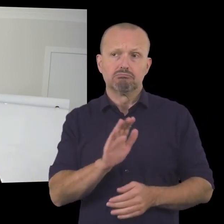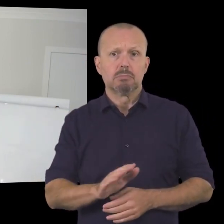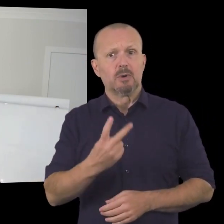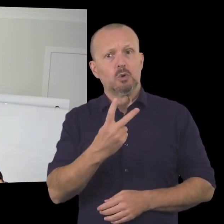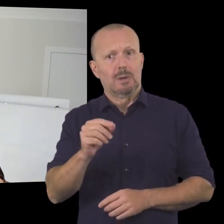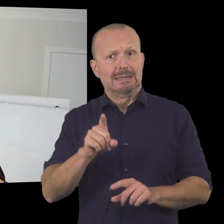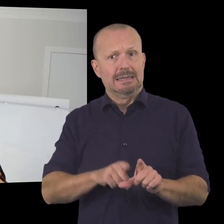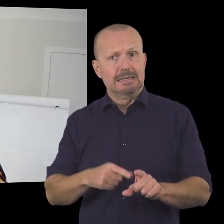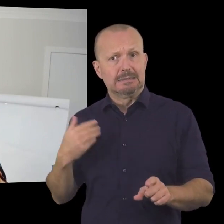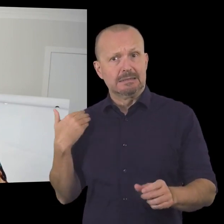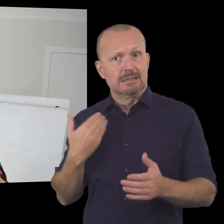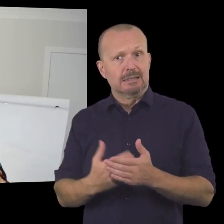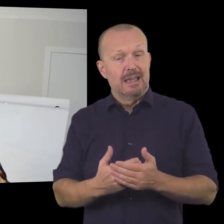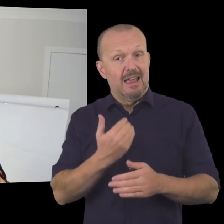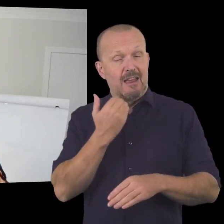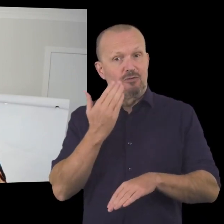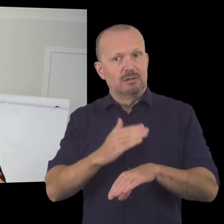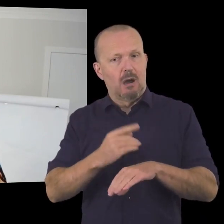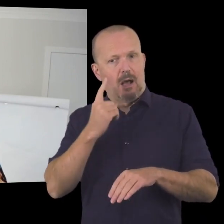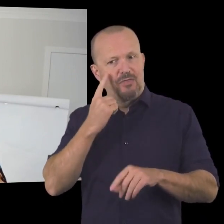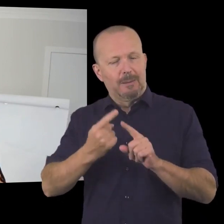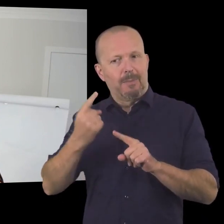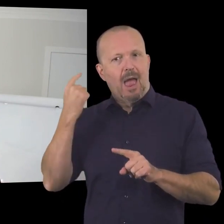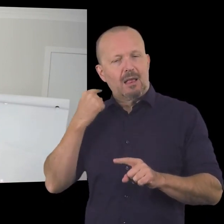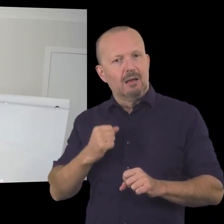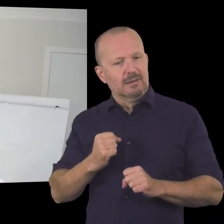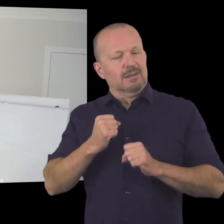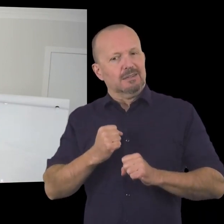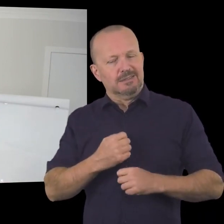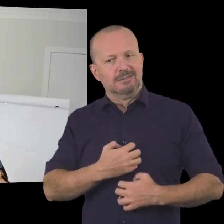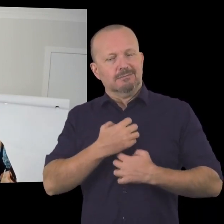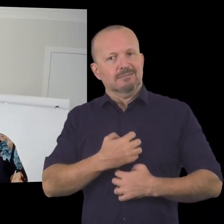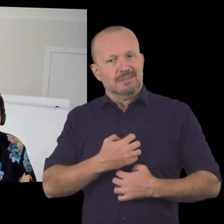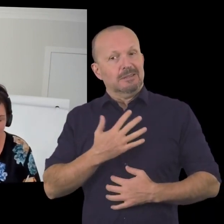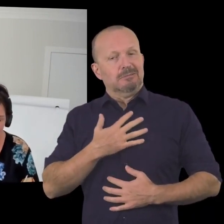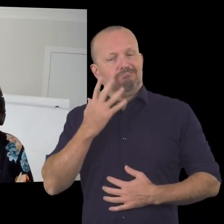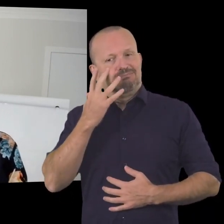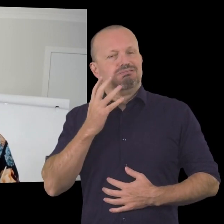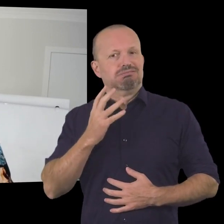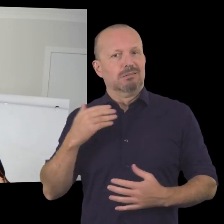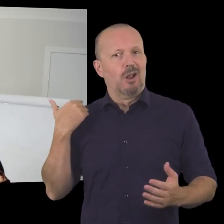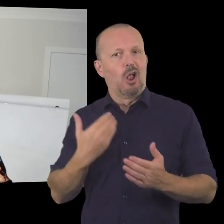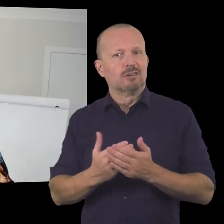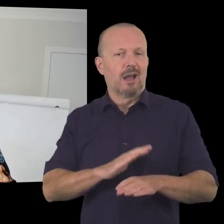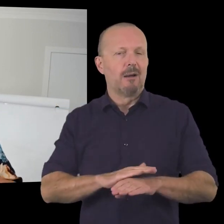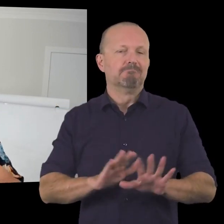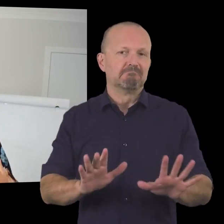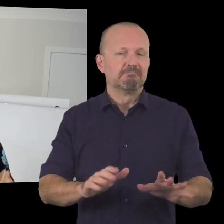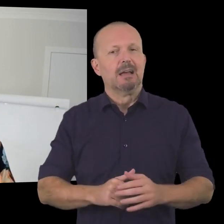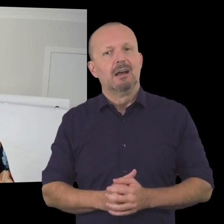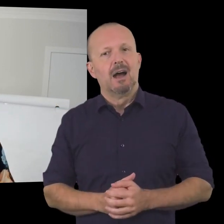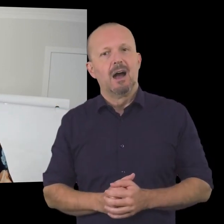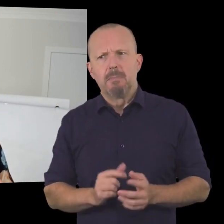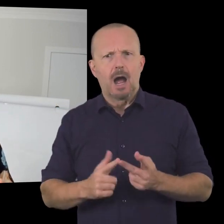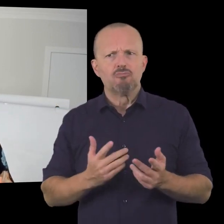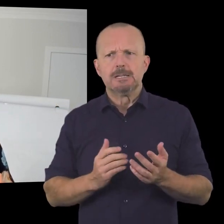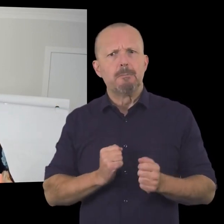20 years every time I do that little tally up I take a little a little moment and I'm really